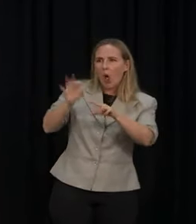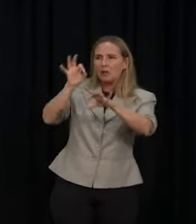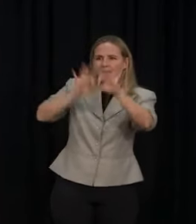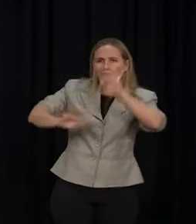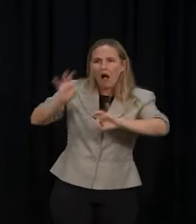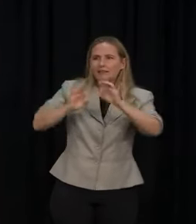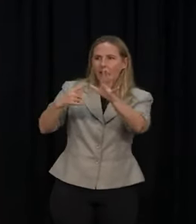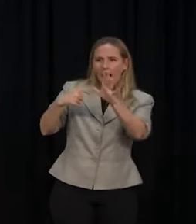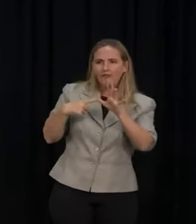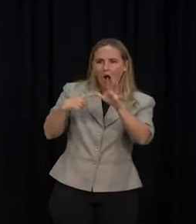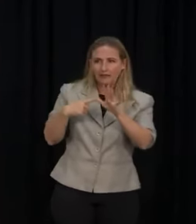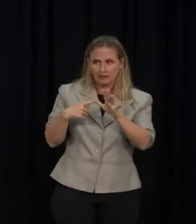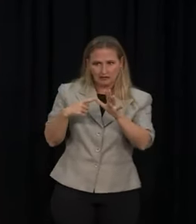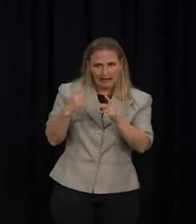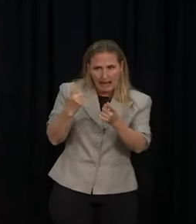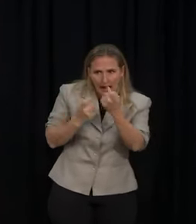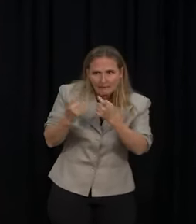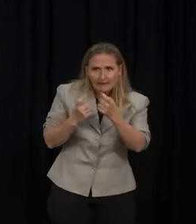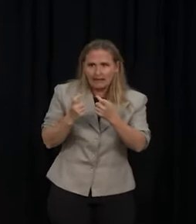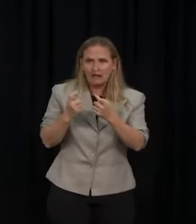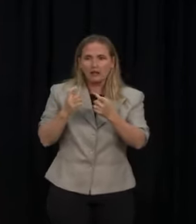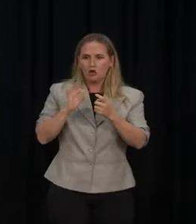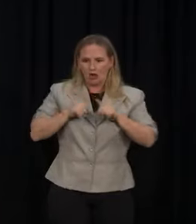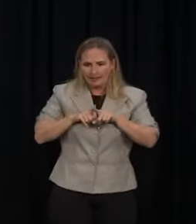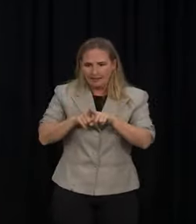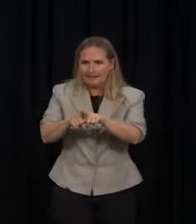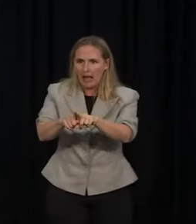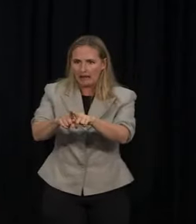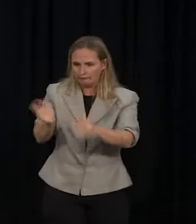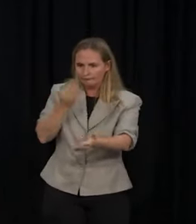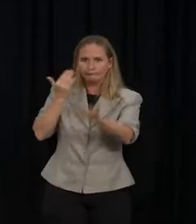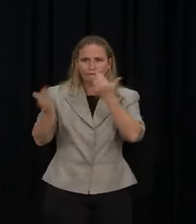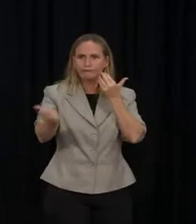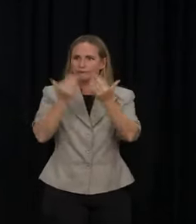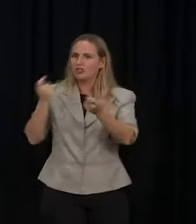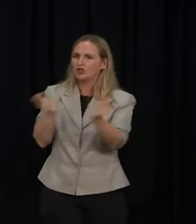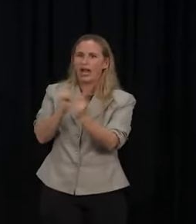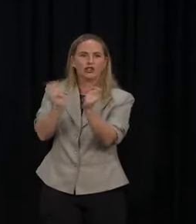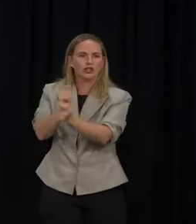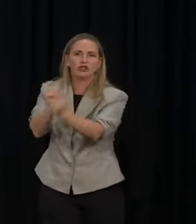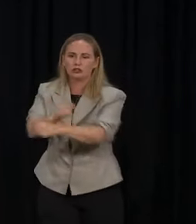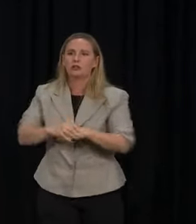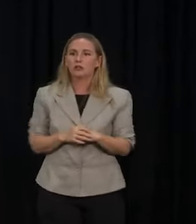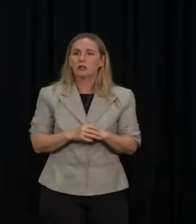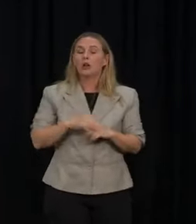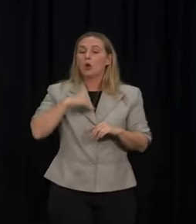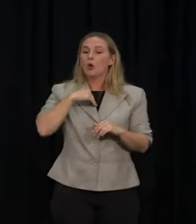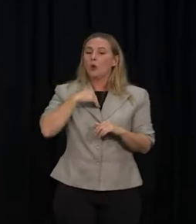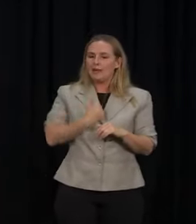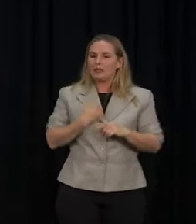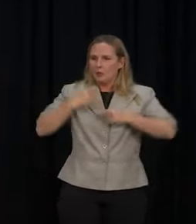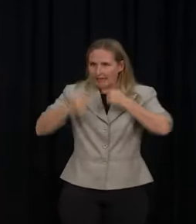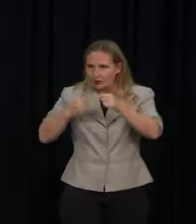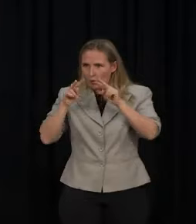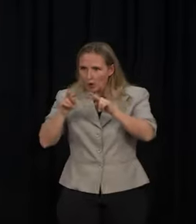which of course is emerging still with Omicron, get the latest from our experts. The early indications are that it may be something you'd want to continue to use